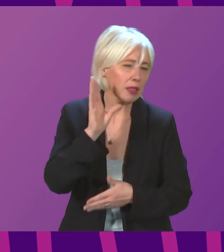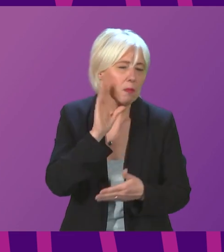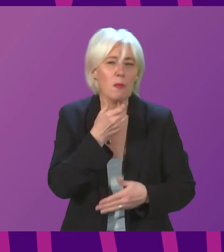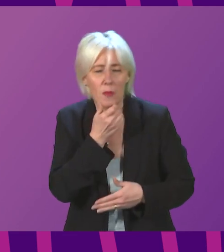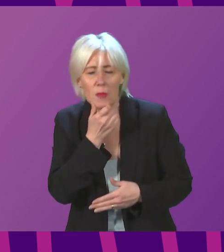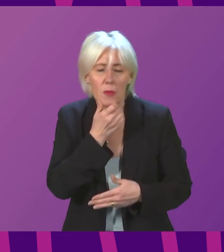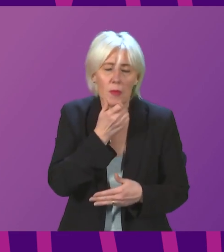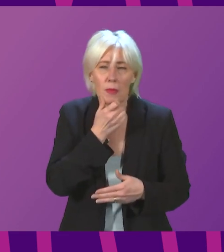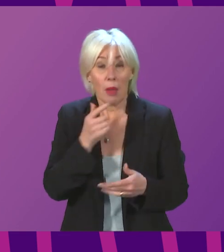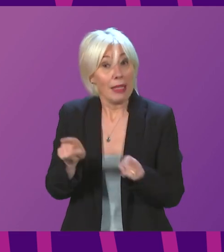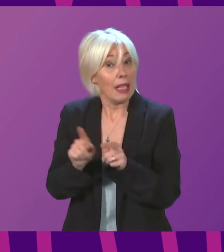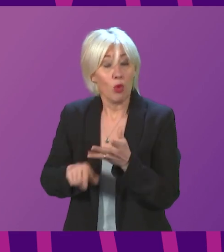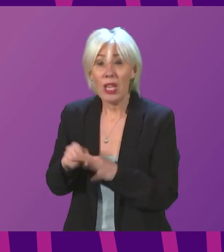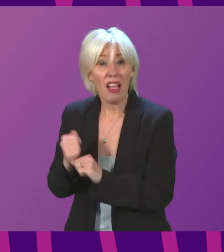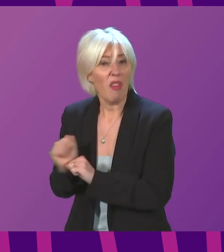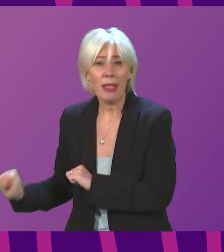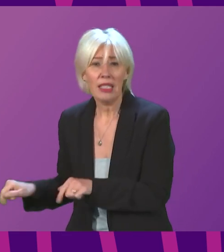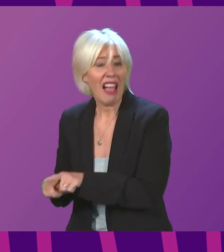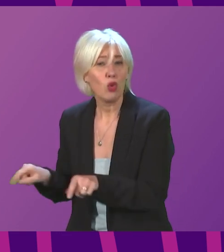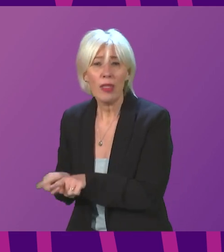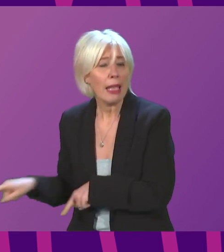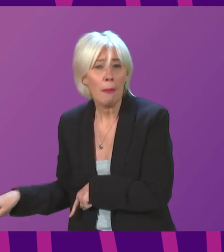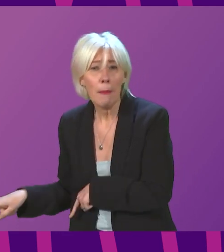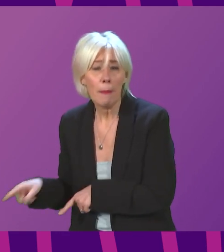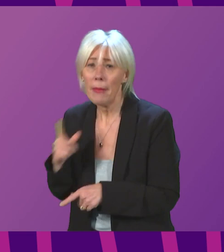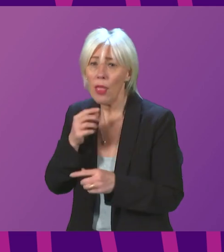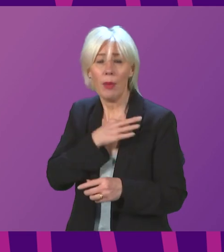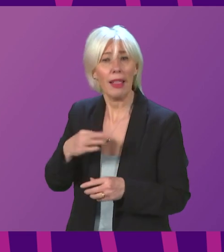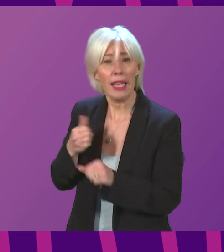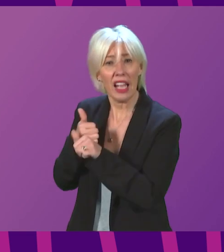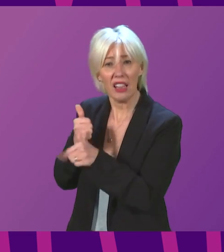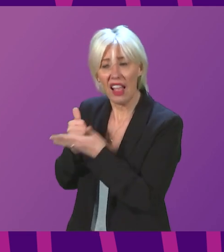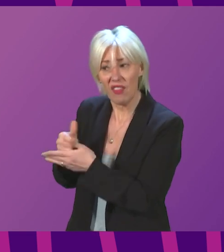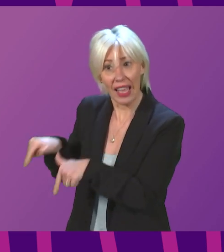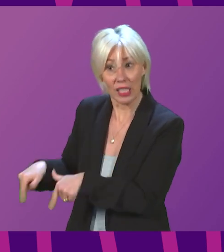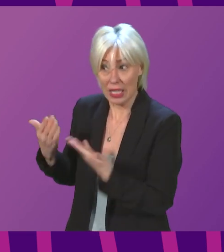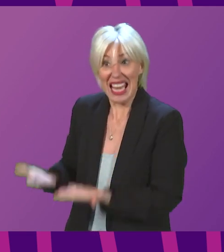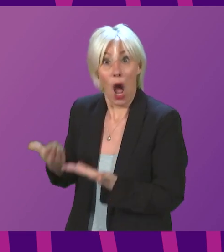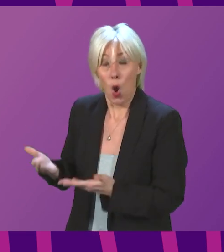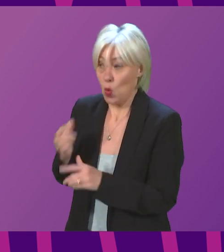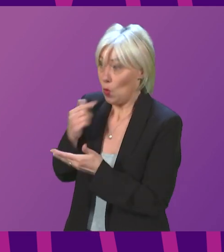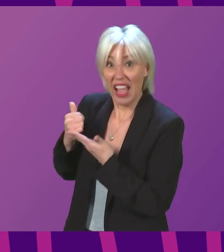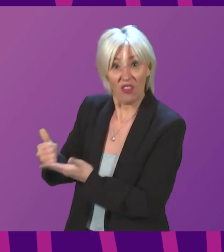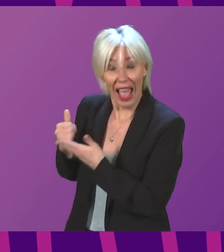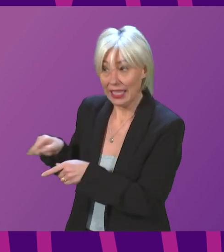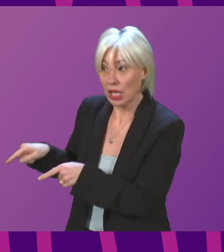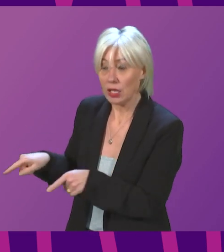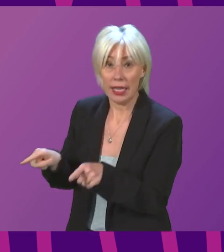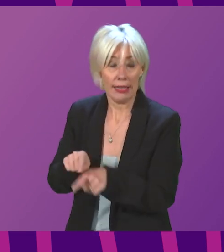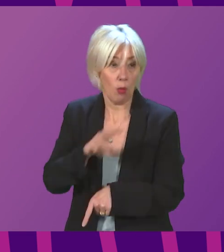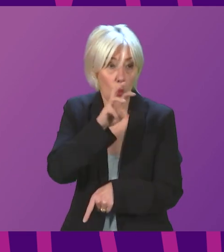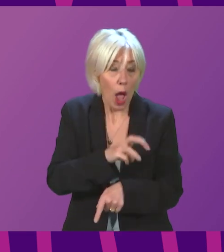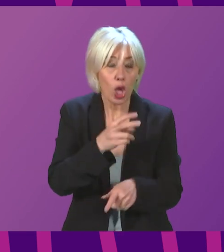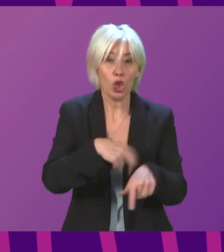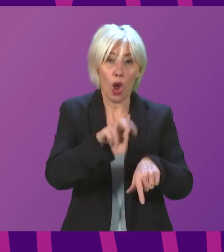UK government to do likewise. I know, for example, that there will be clinical advisors advising the UK government right now to do what this government, the Welsh government, and the